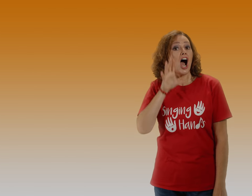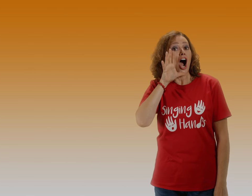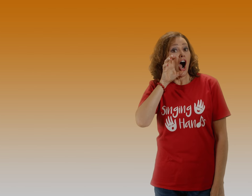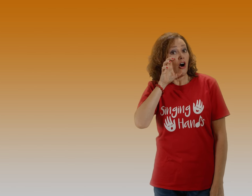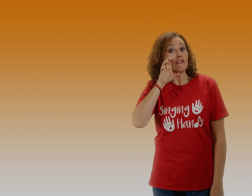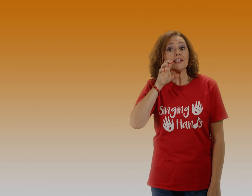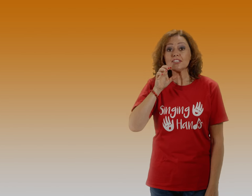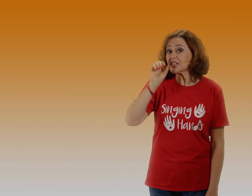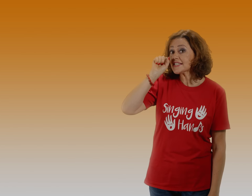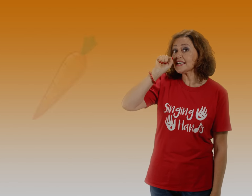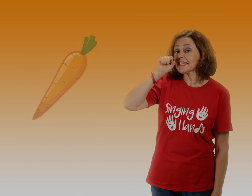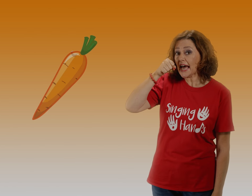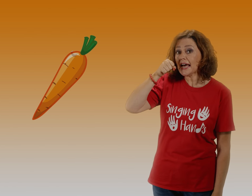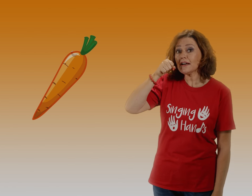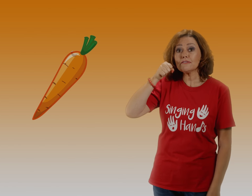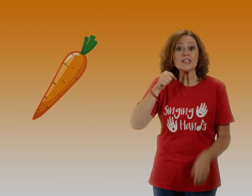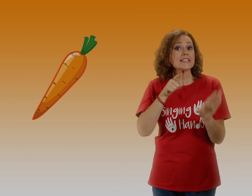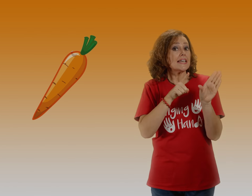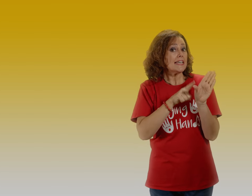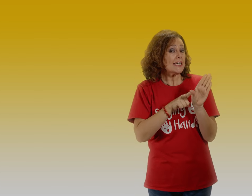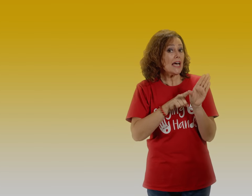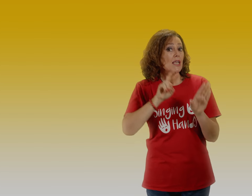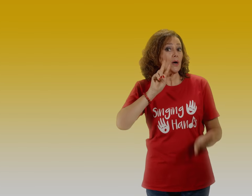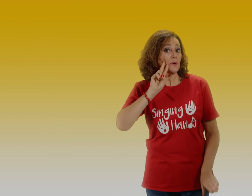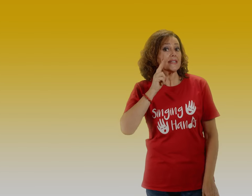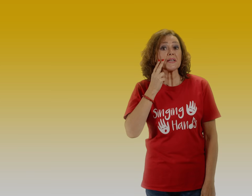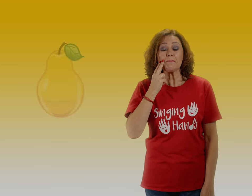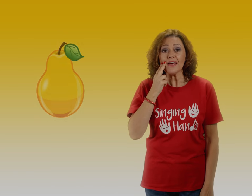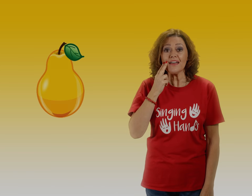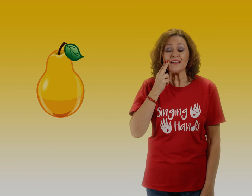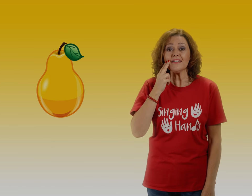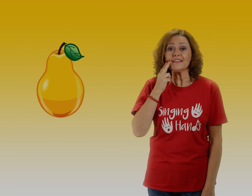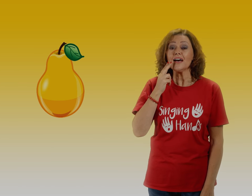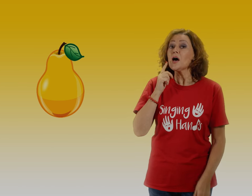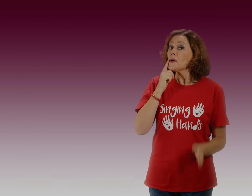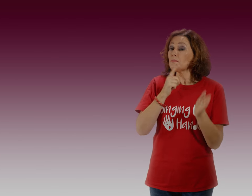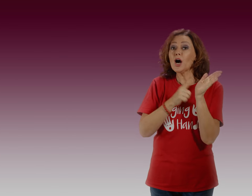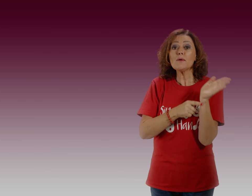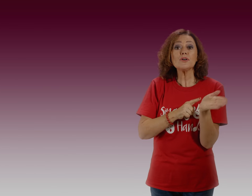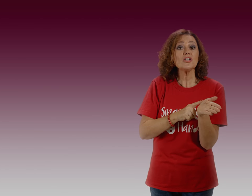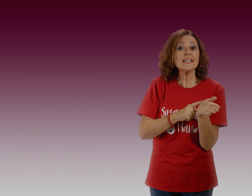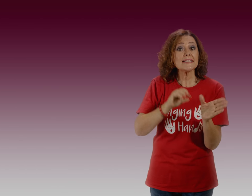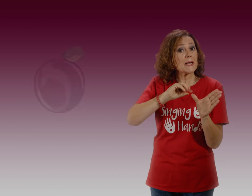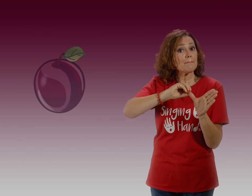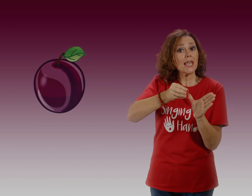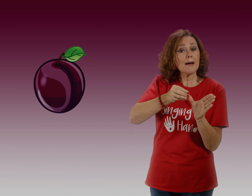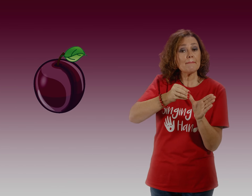Orange is a carrot, yellow is a pear. Purple is a plum,